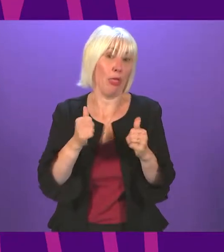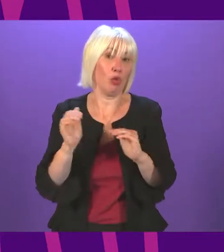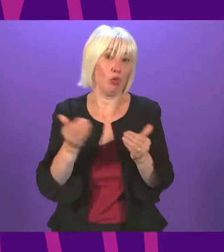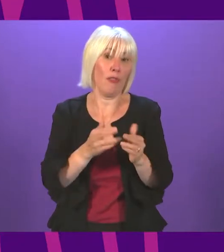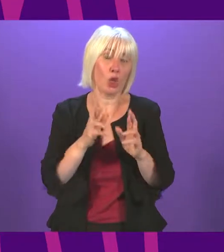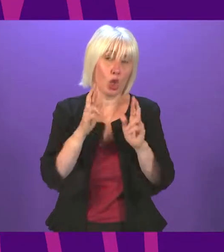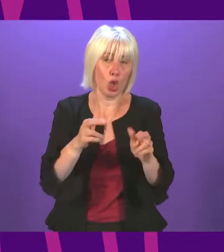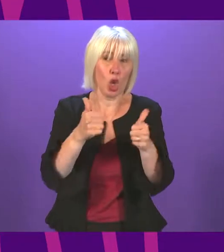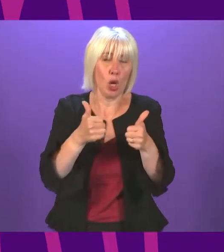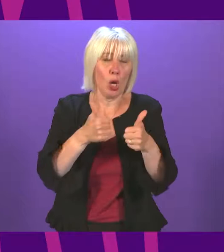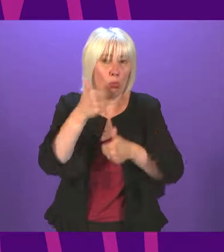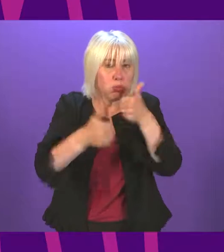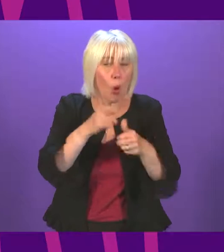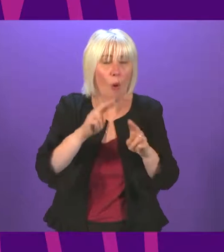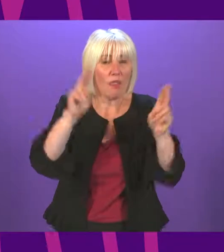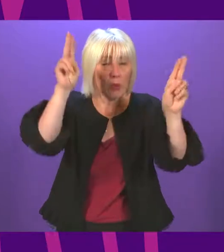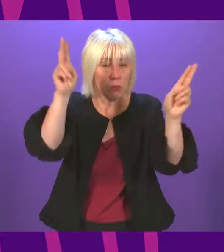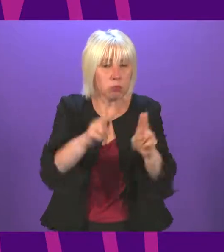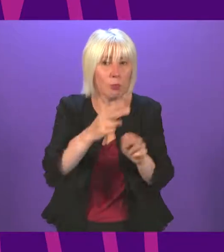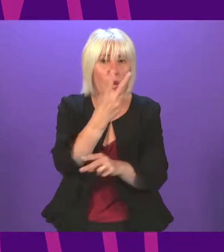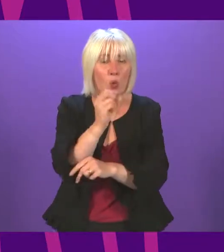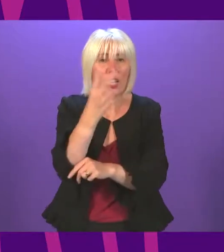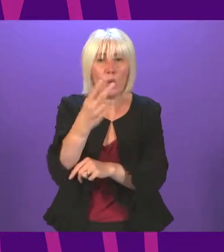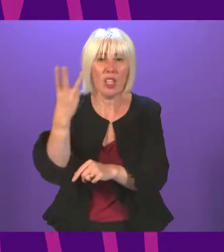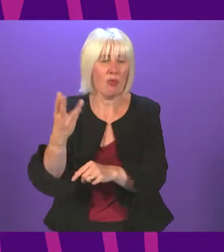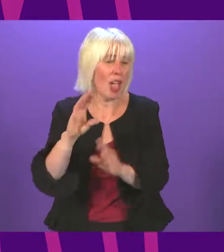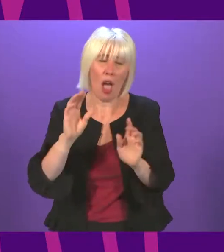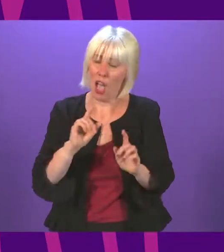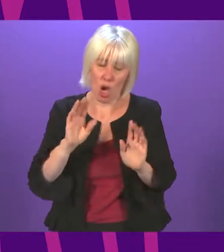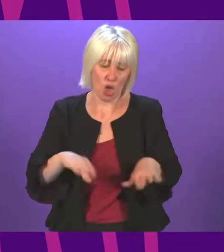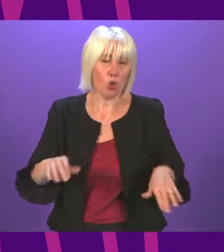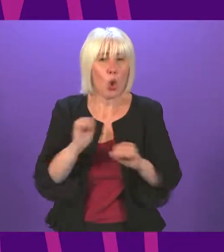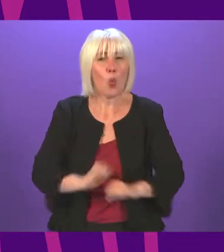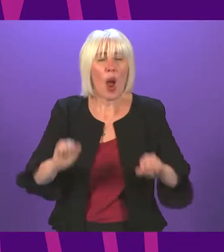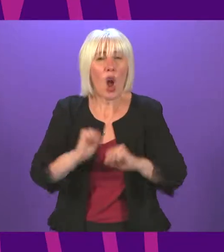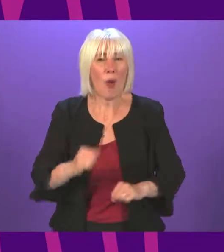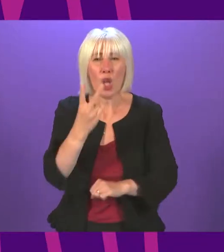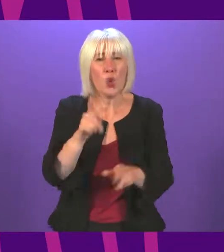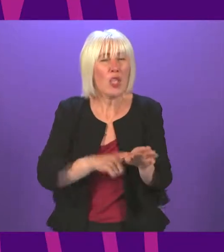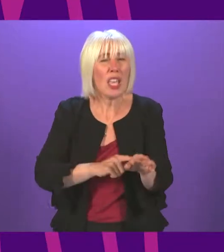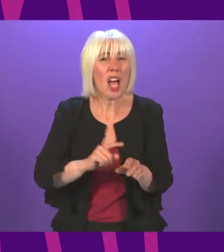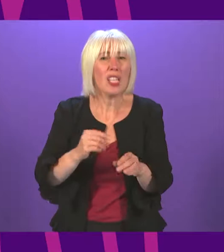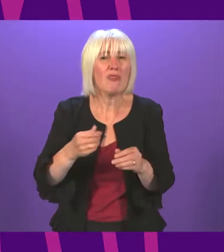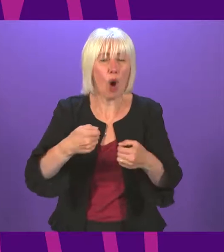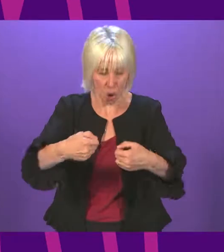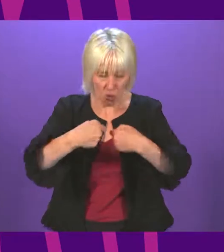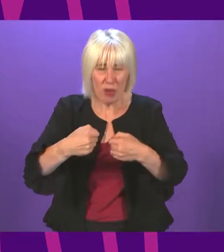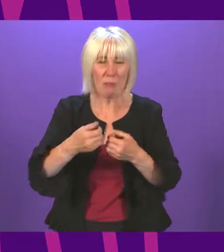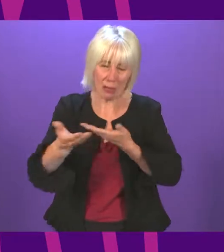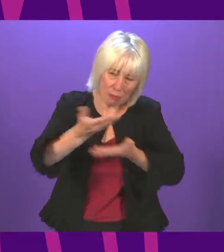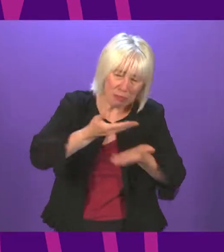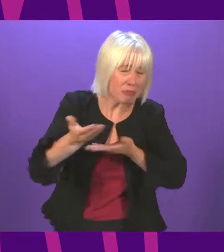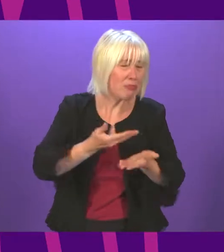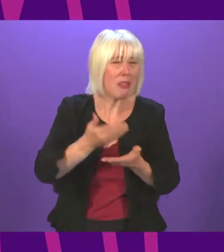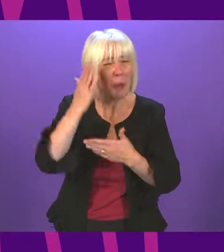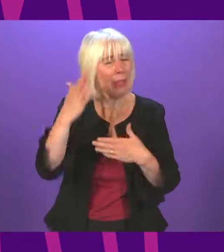government well in that. It is so needed. You cannot continue to have children waiting two years for first-line treatment. In our schools, children and young